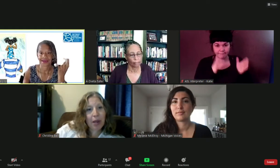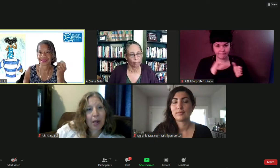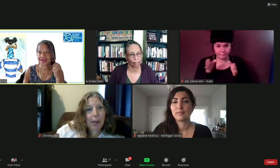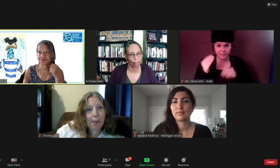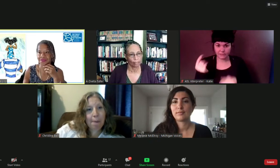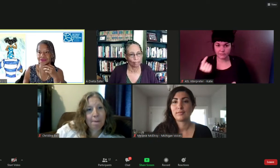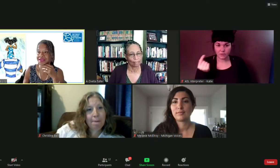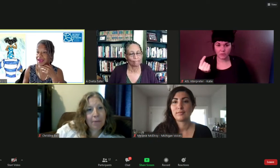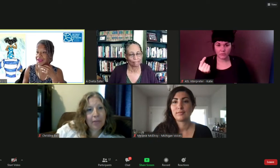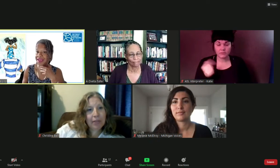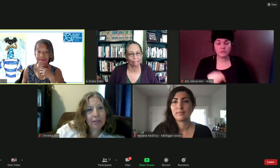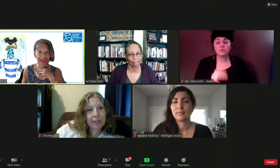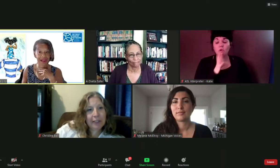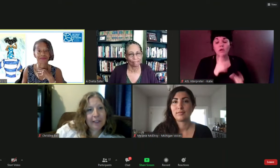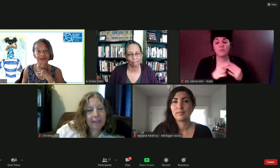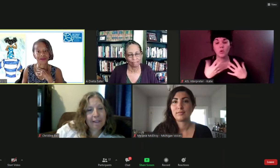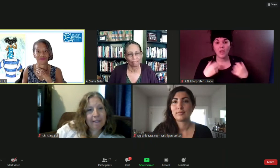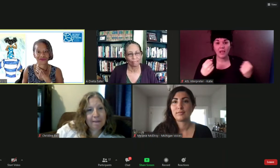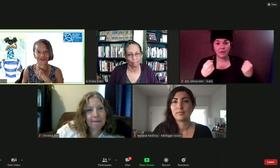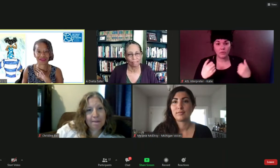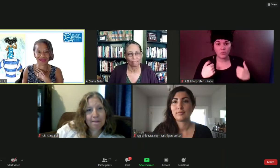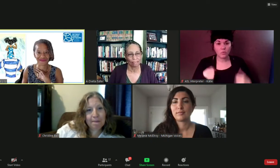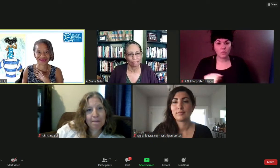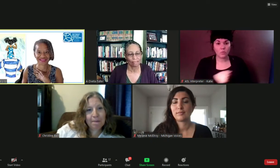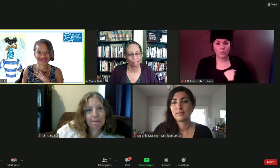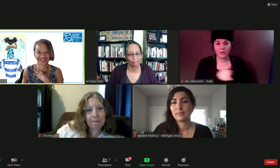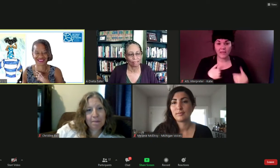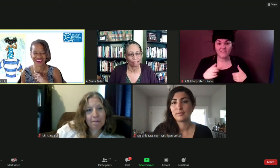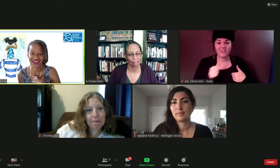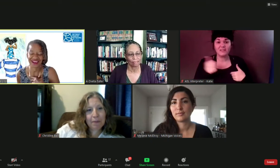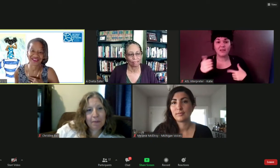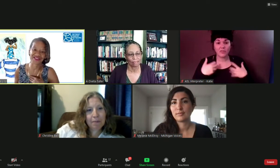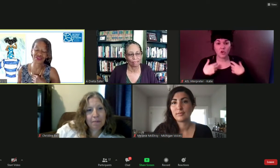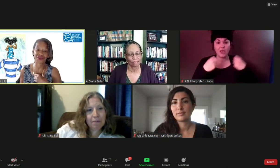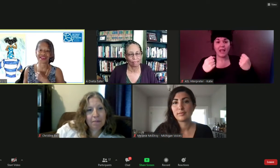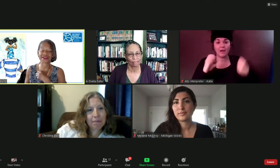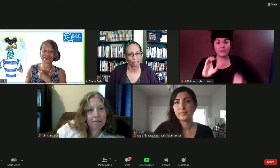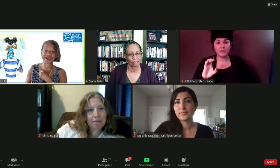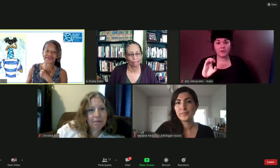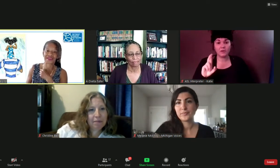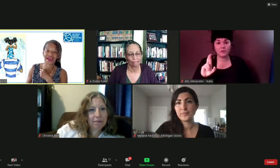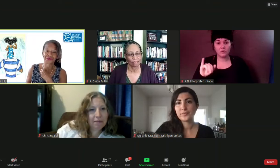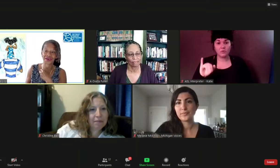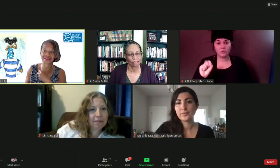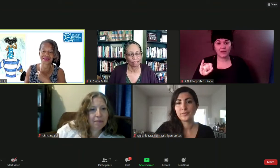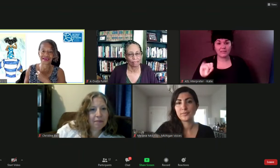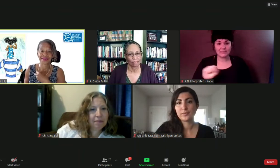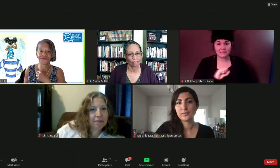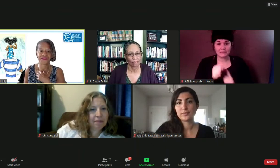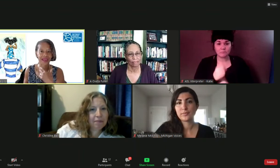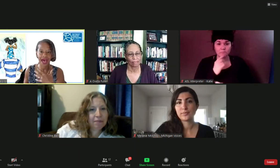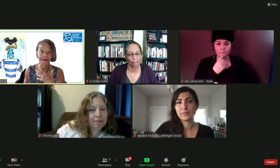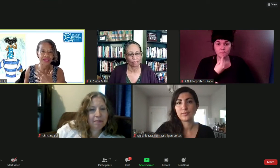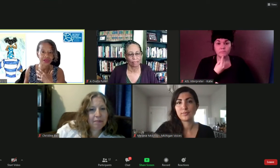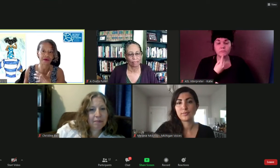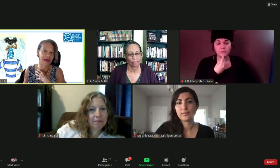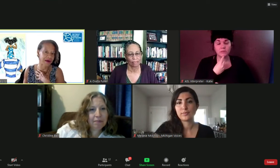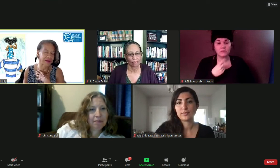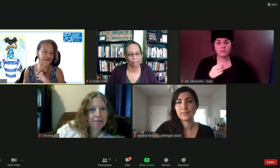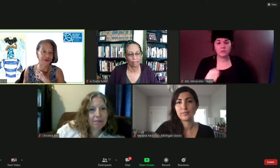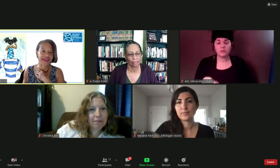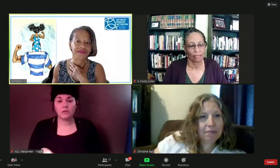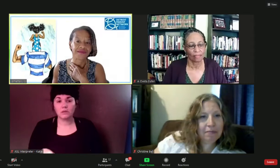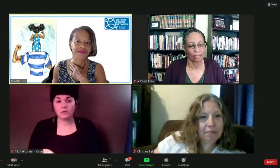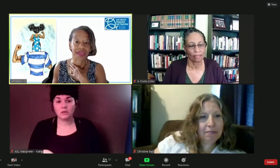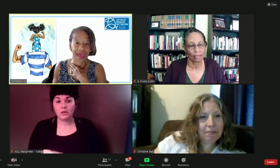that literally kind of came out of the blue from many of us in uh the detroit area and that was the phenomenal amount